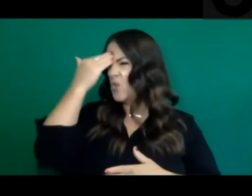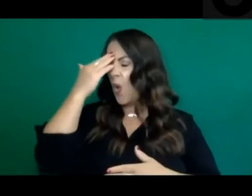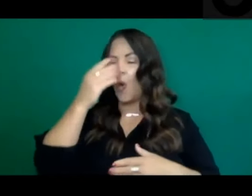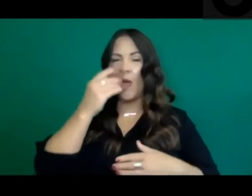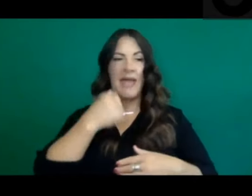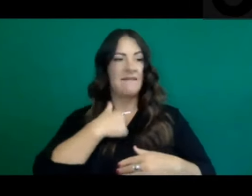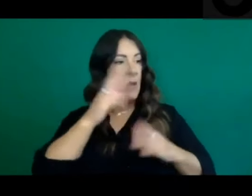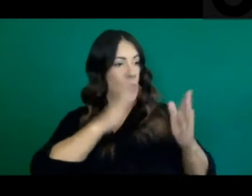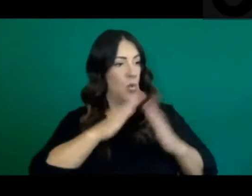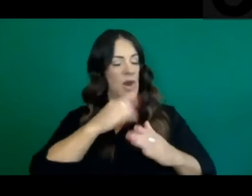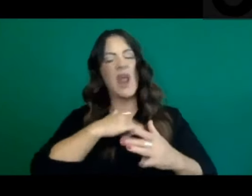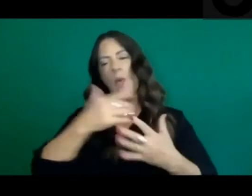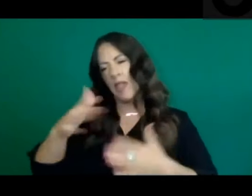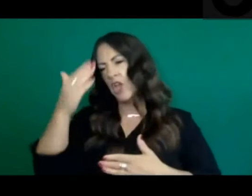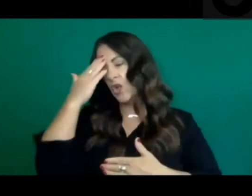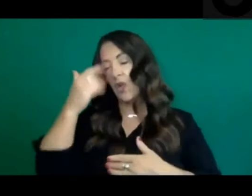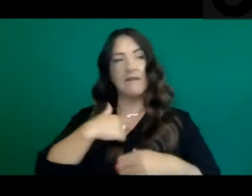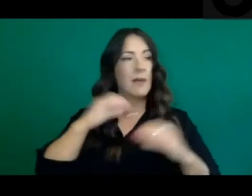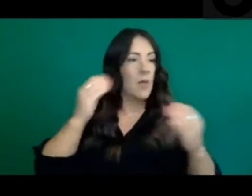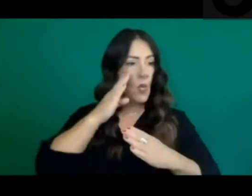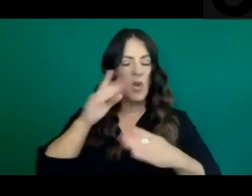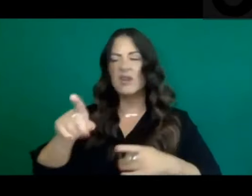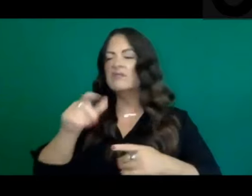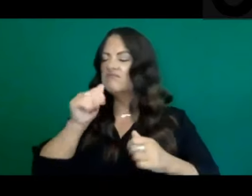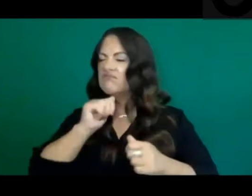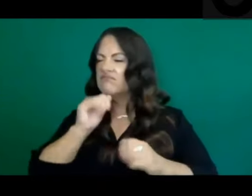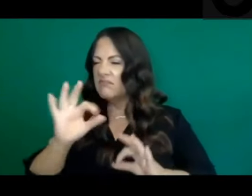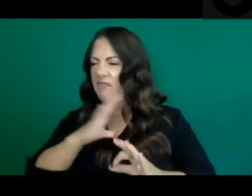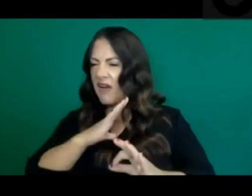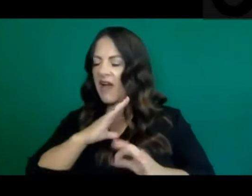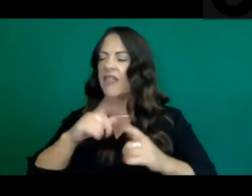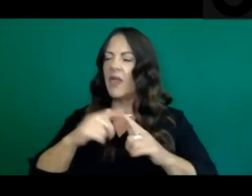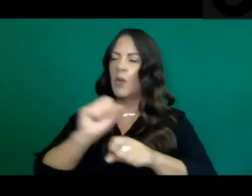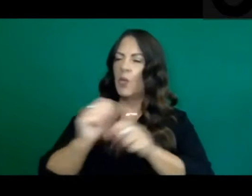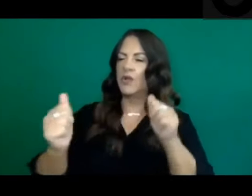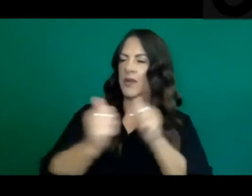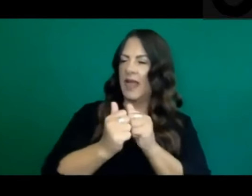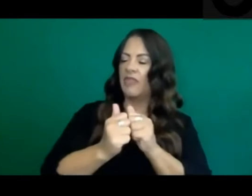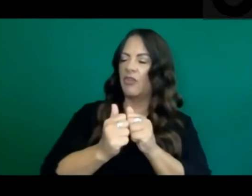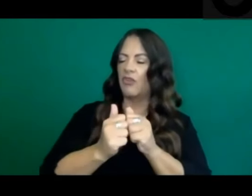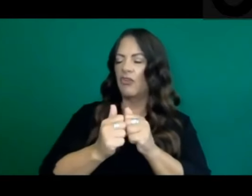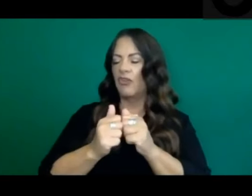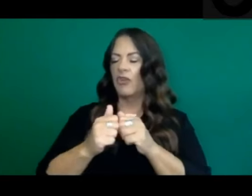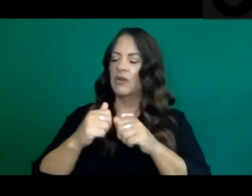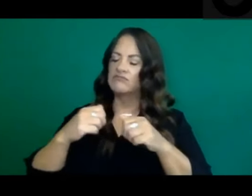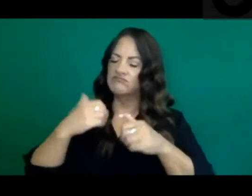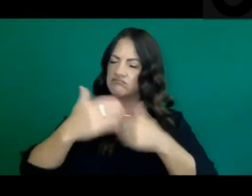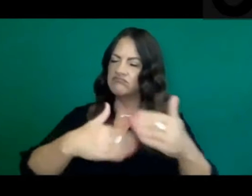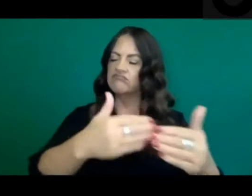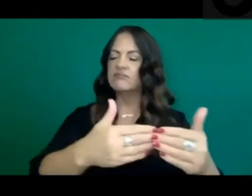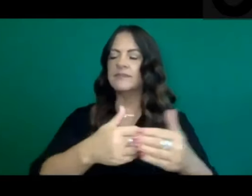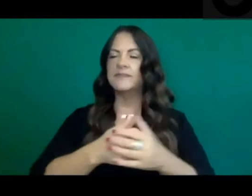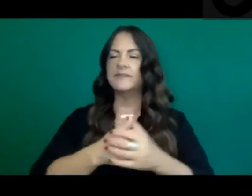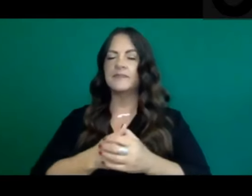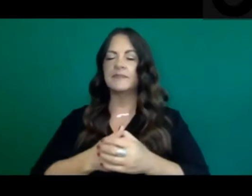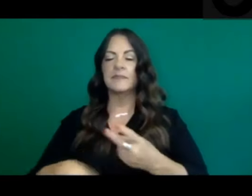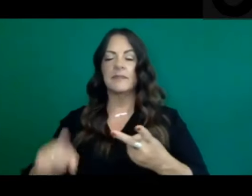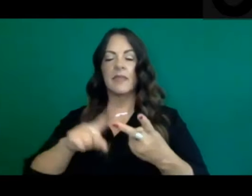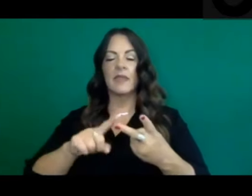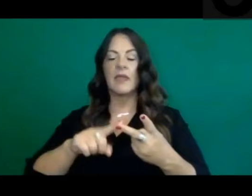We'll do the same as we have with many of these other issues along the way. As it goes with COVID-19 testing,